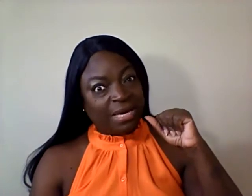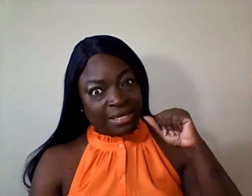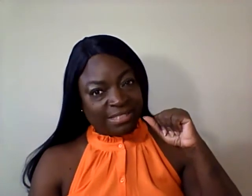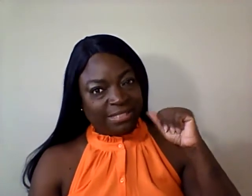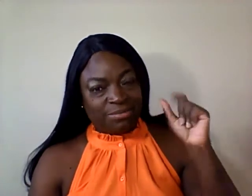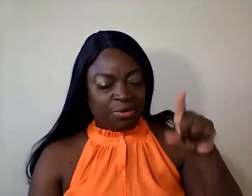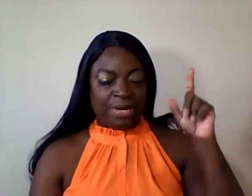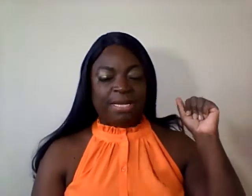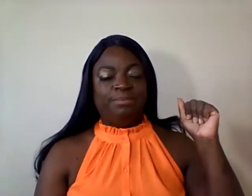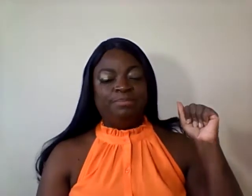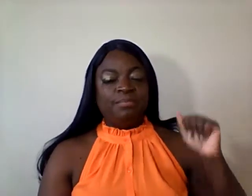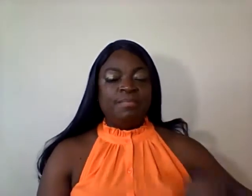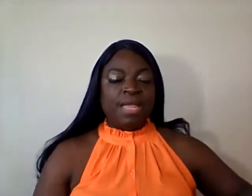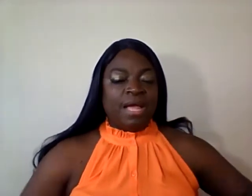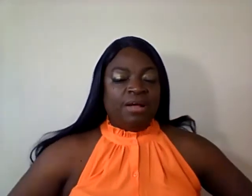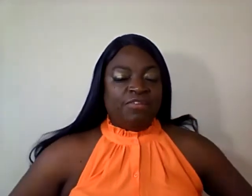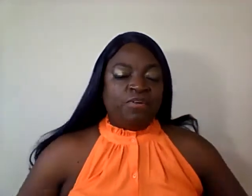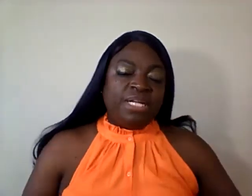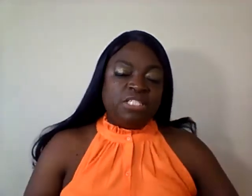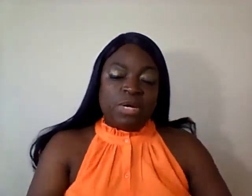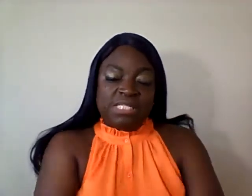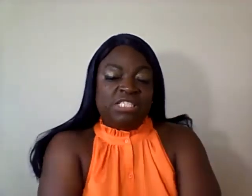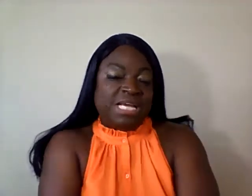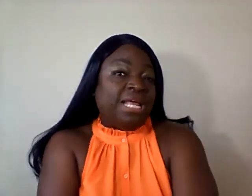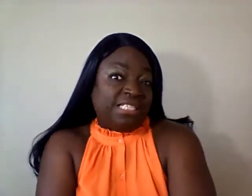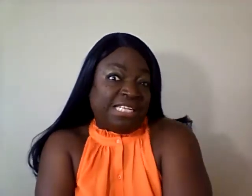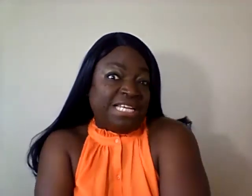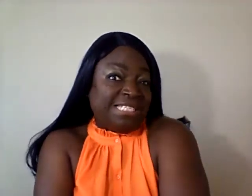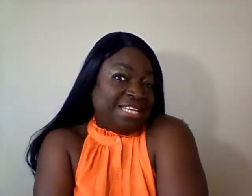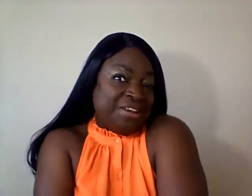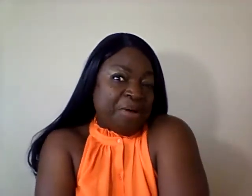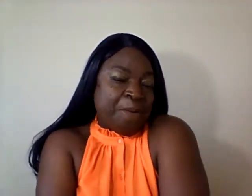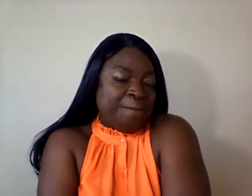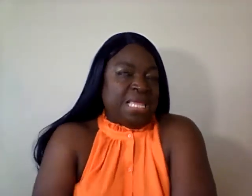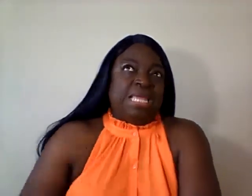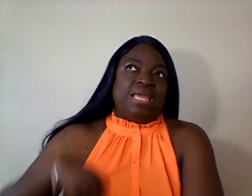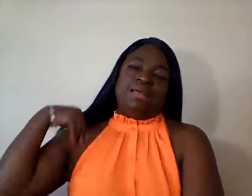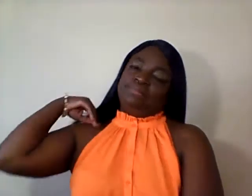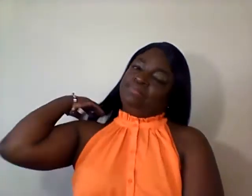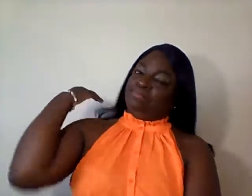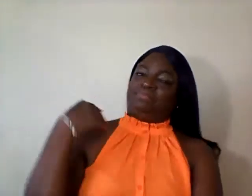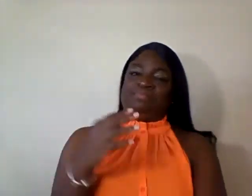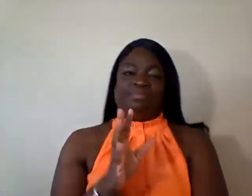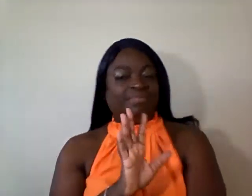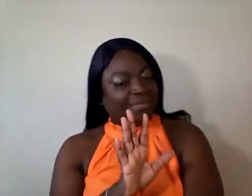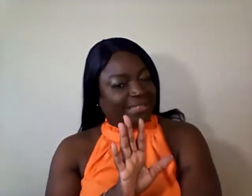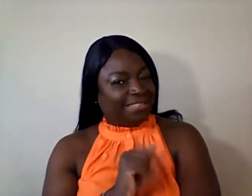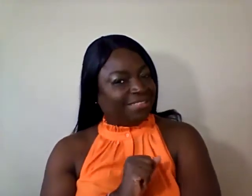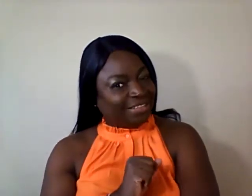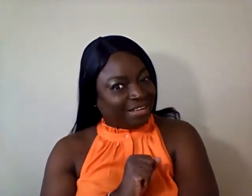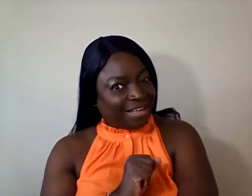not regret it. For this question challenge, get to know me. Okay.